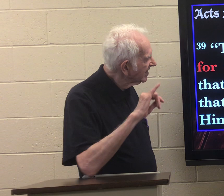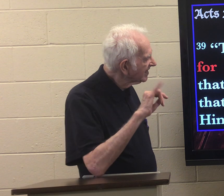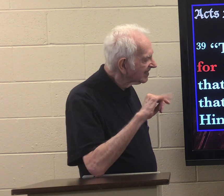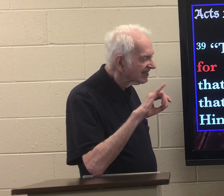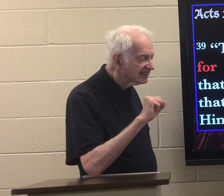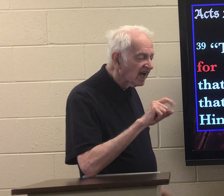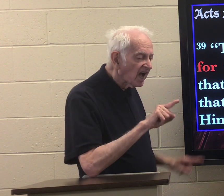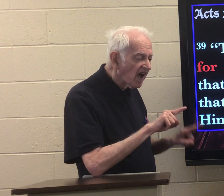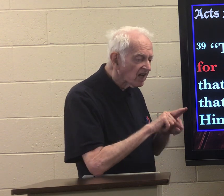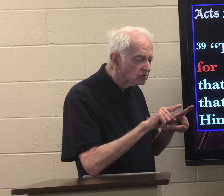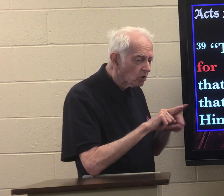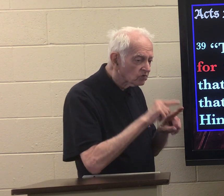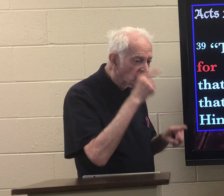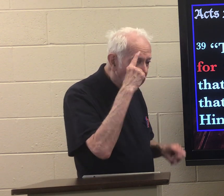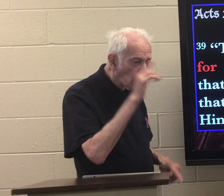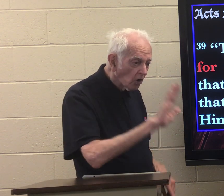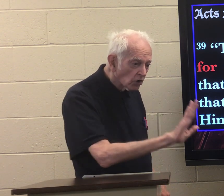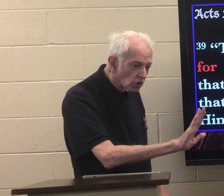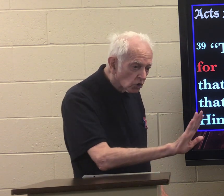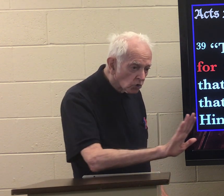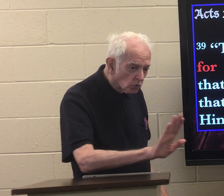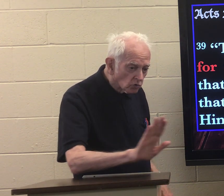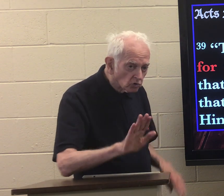it is also for your children